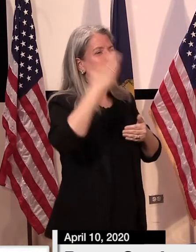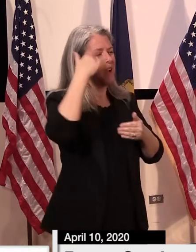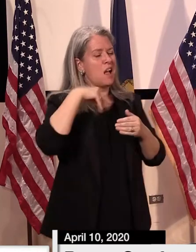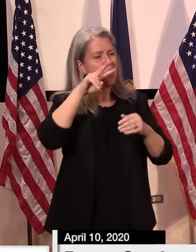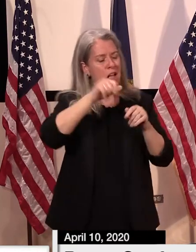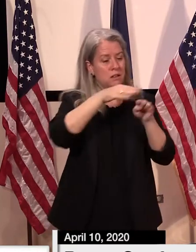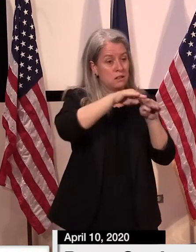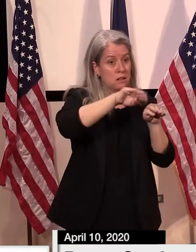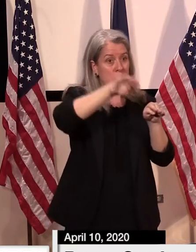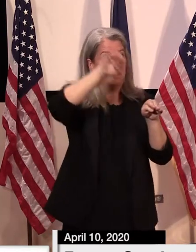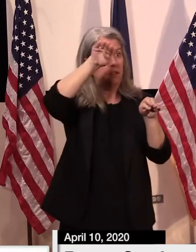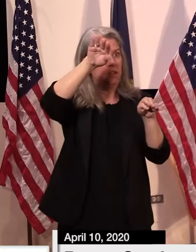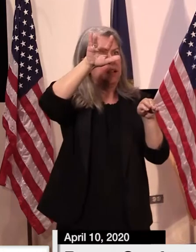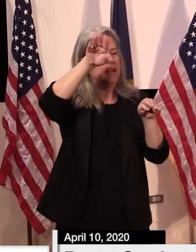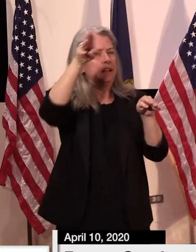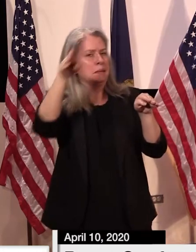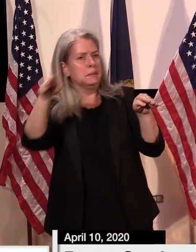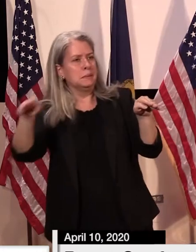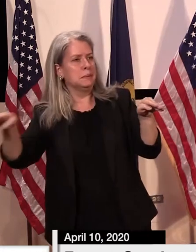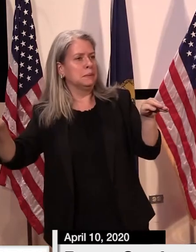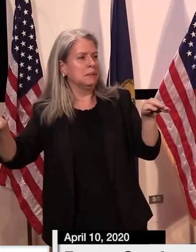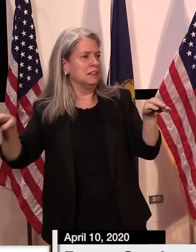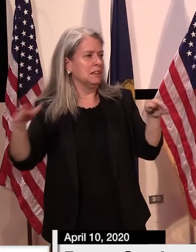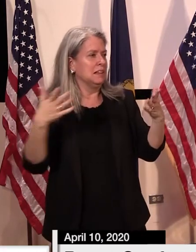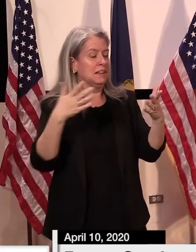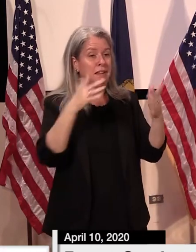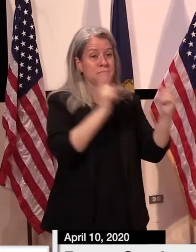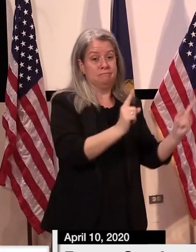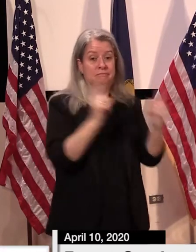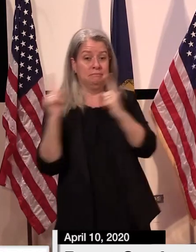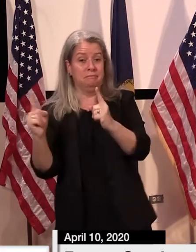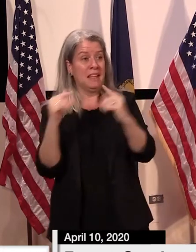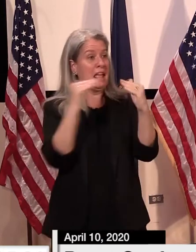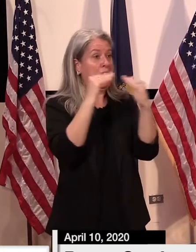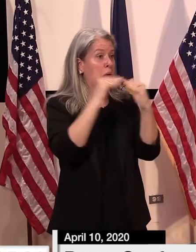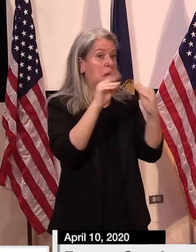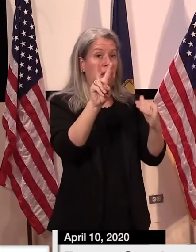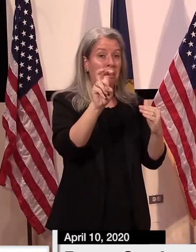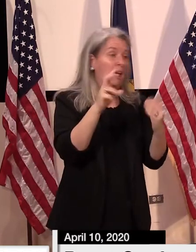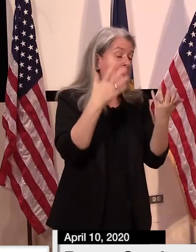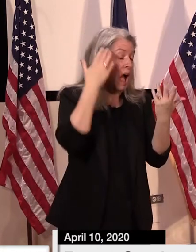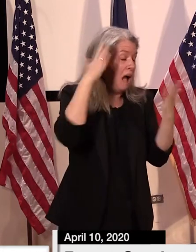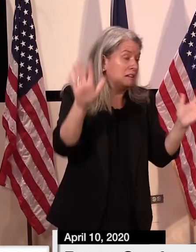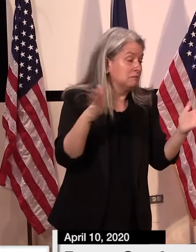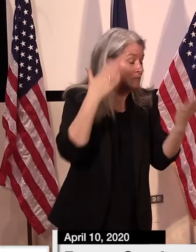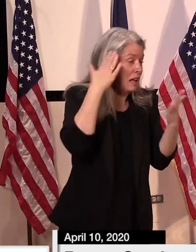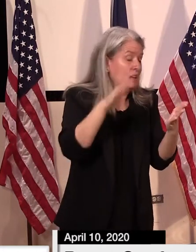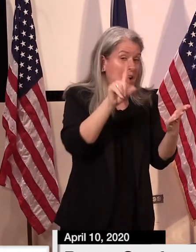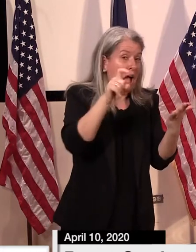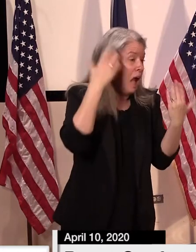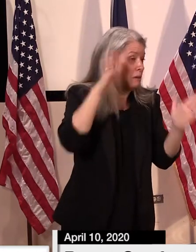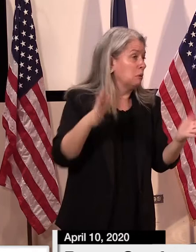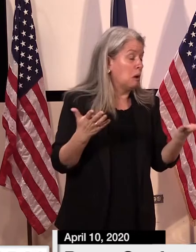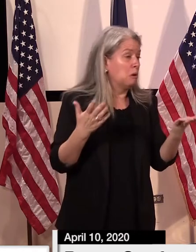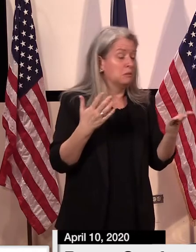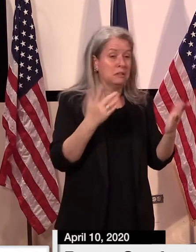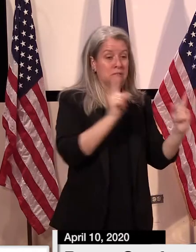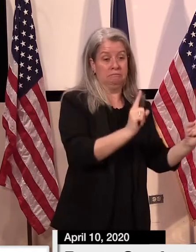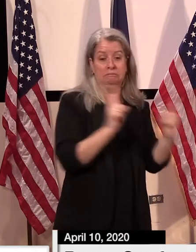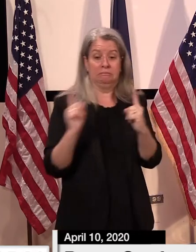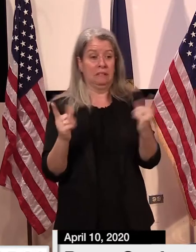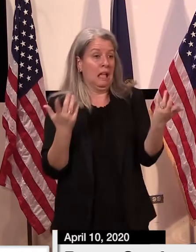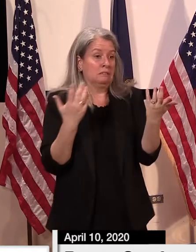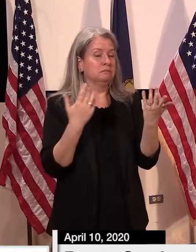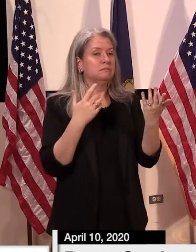an exact science in some respects, but just trying to give a date that I think is